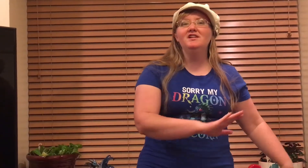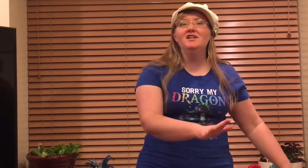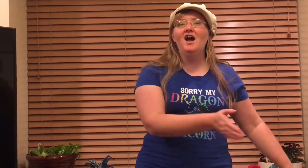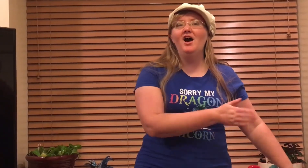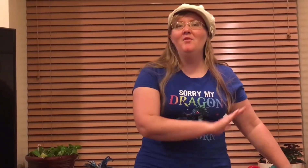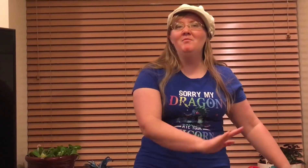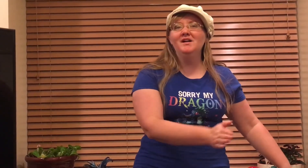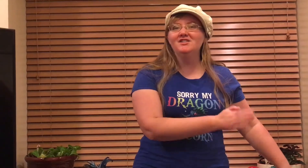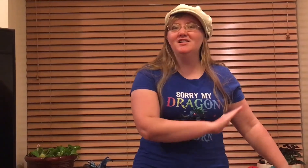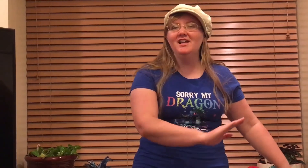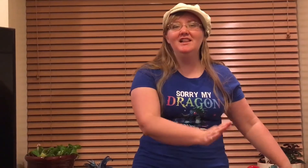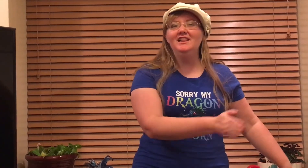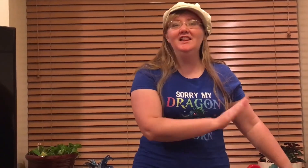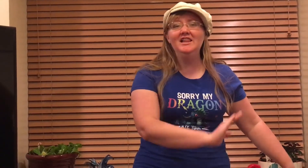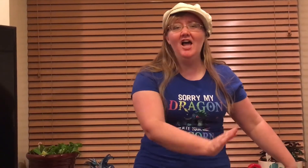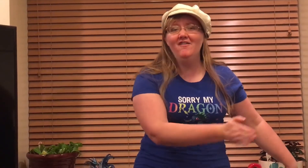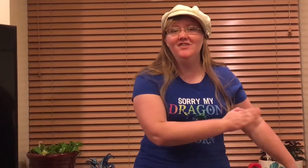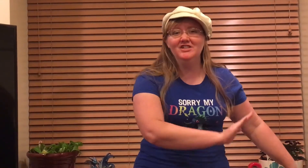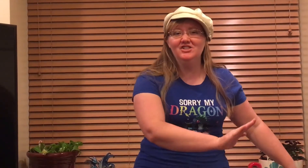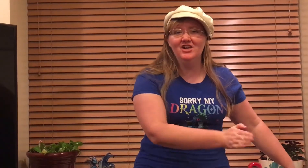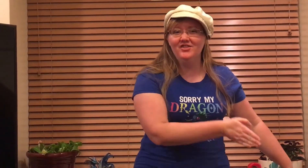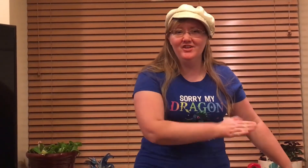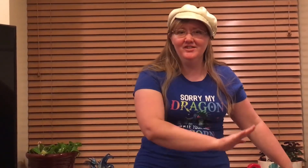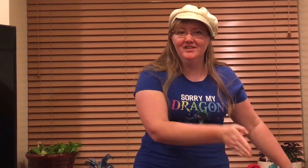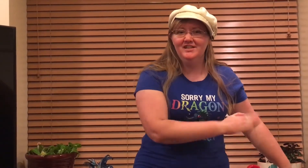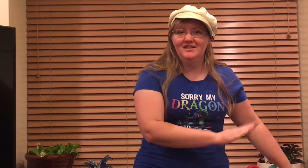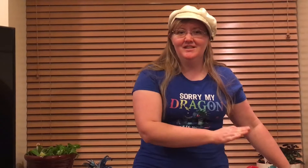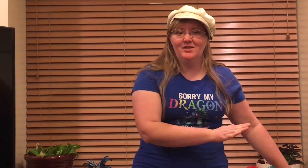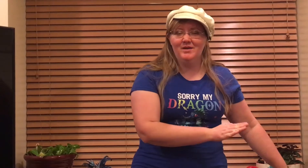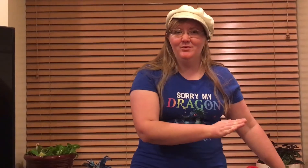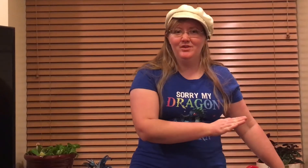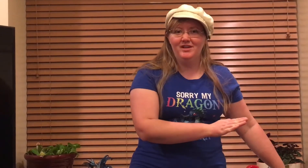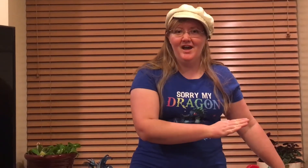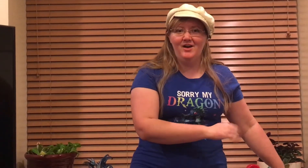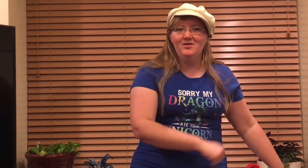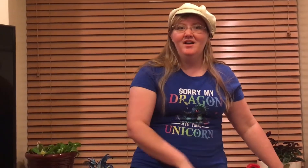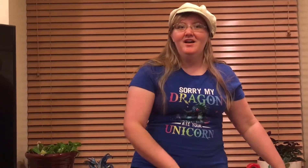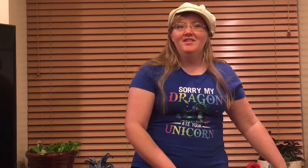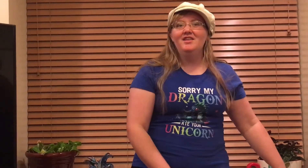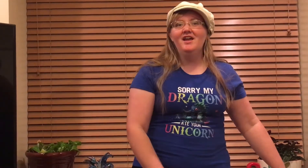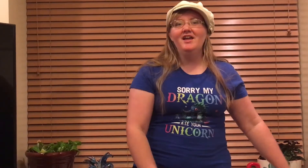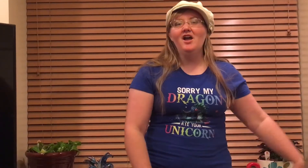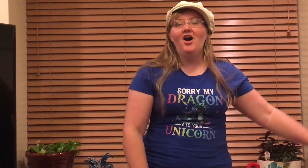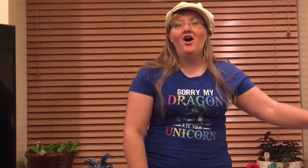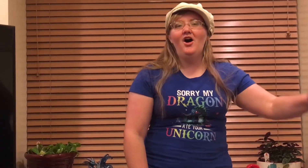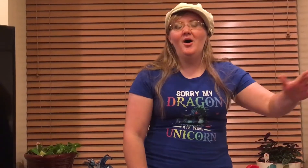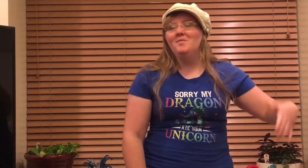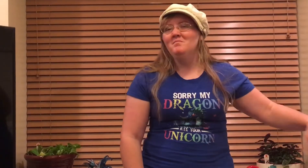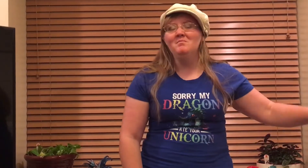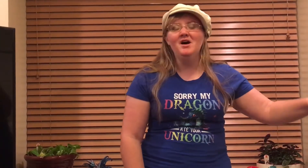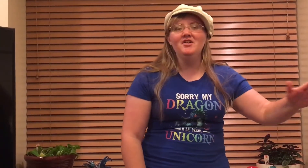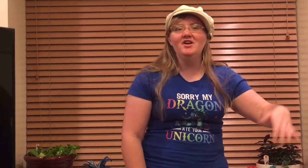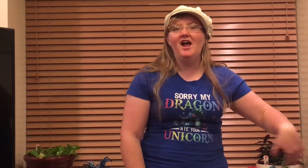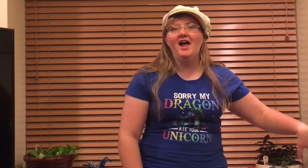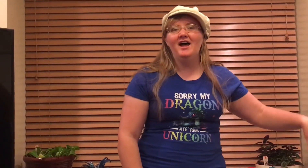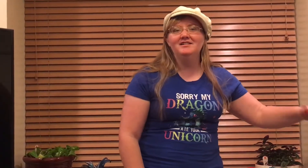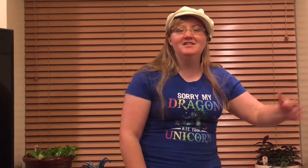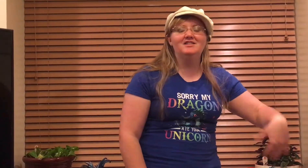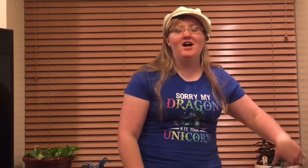how much they love each other, said the man with the cow. Well, are mother and son.